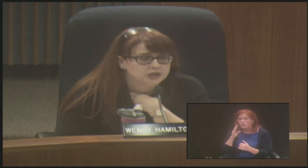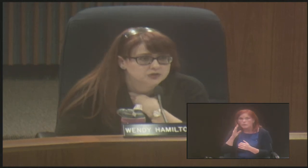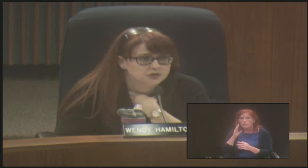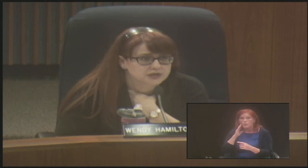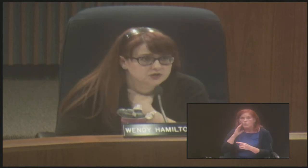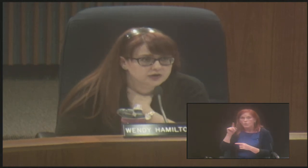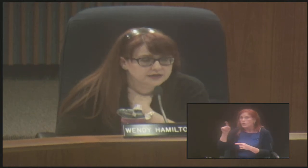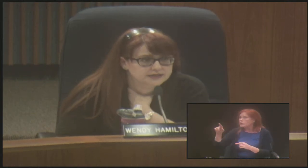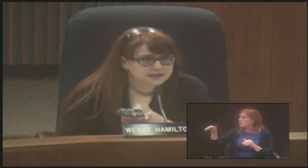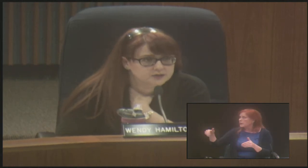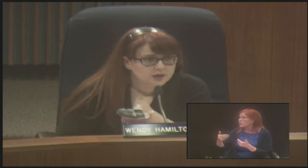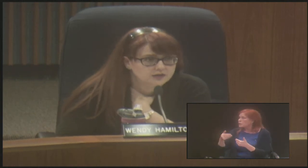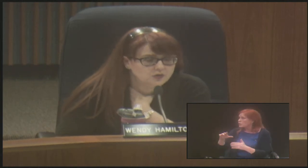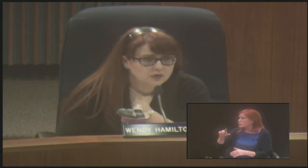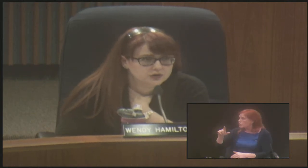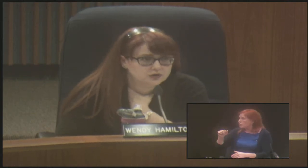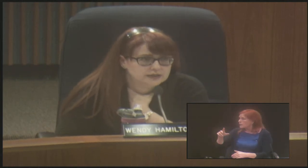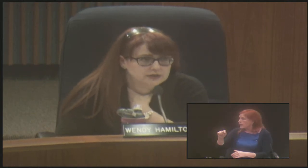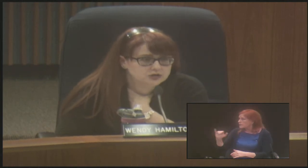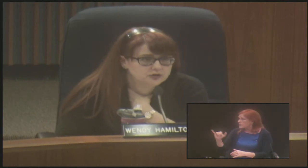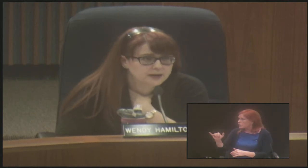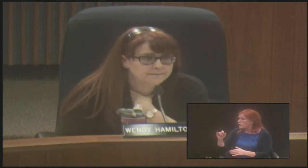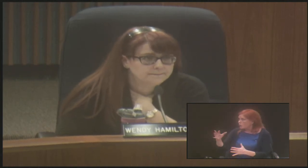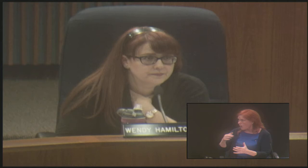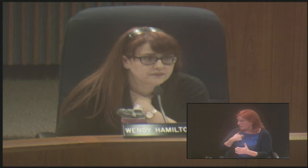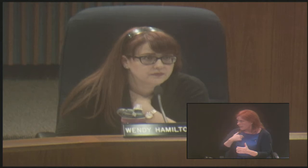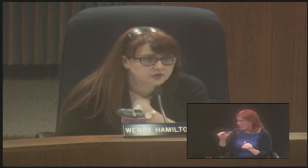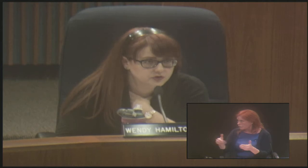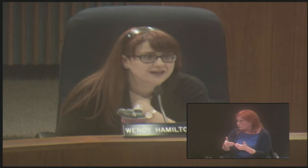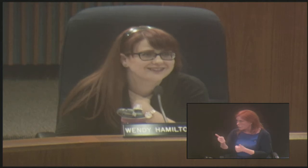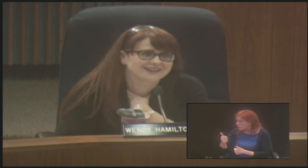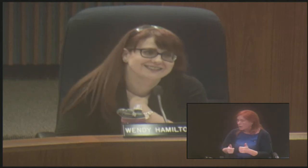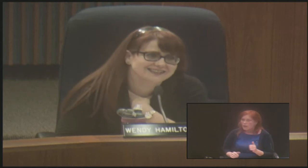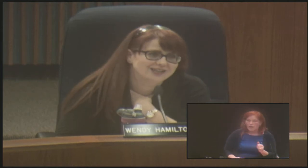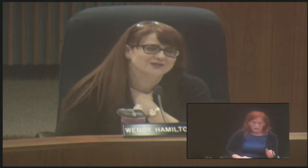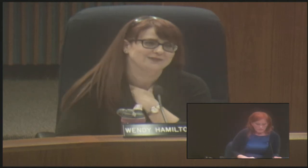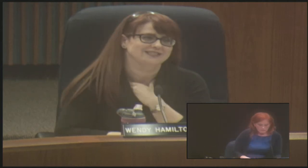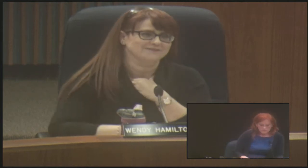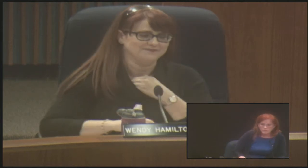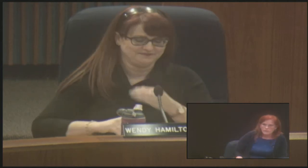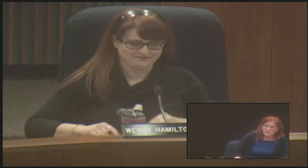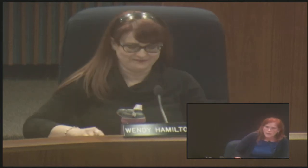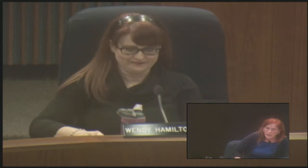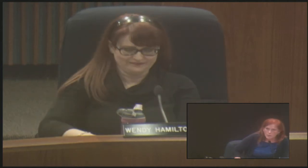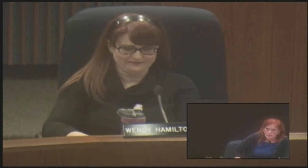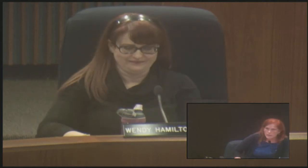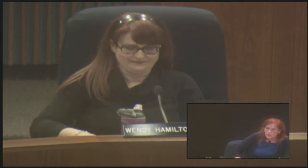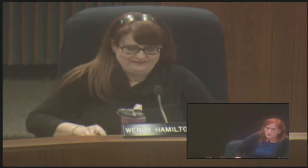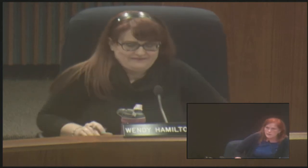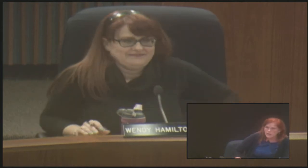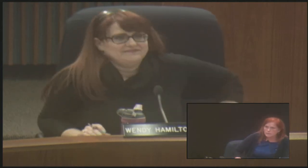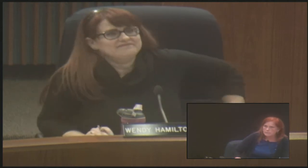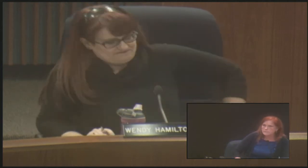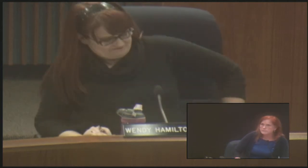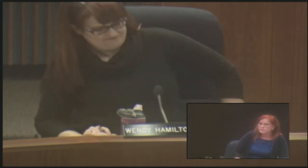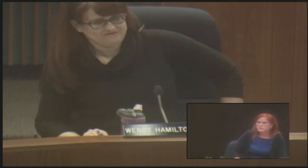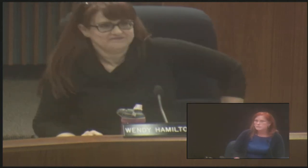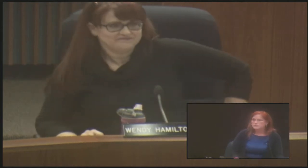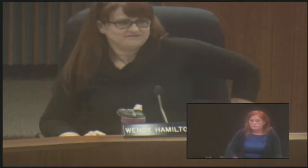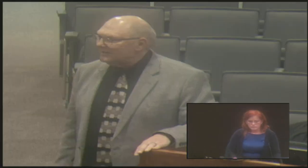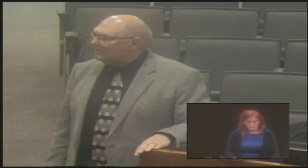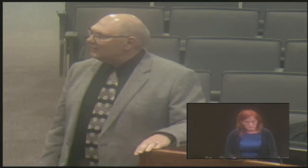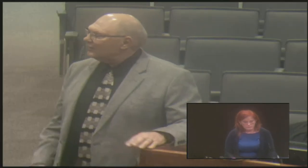be introducing your guests as well? Or would you like me to do that? You'll do that? Great. Thank you so much. I will be introducing them.